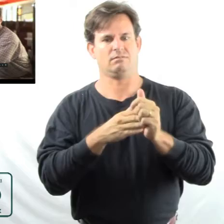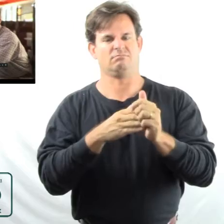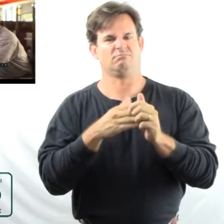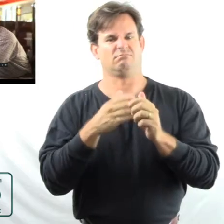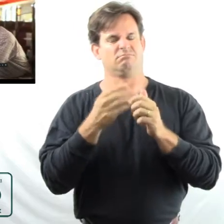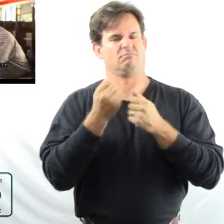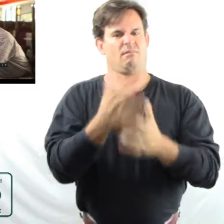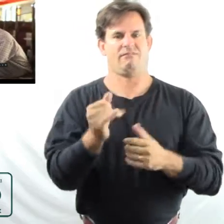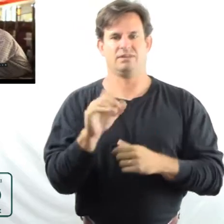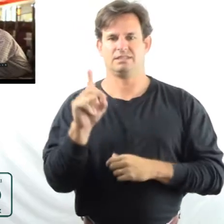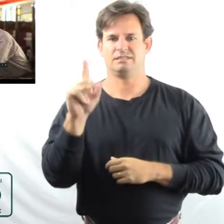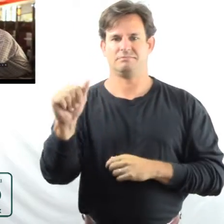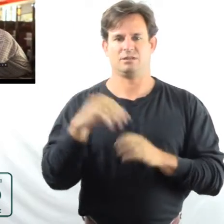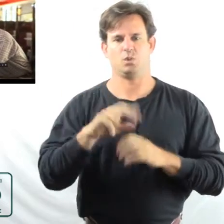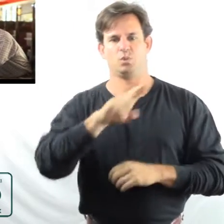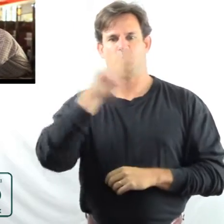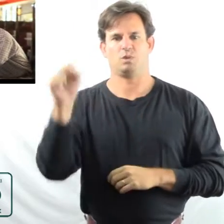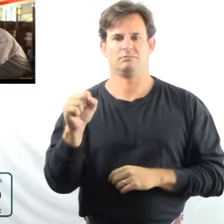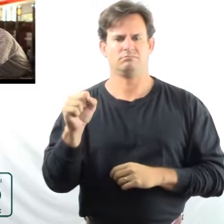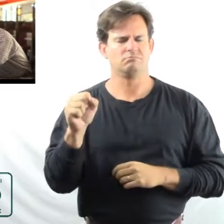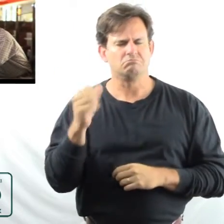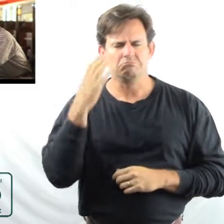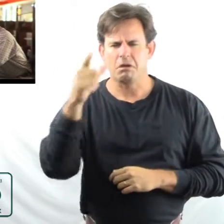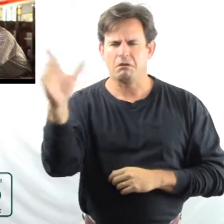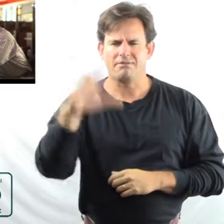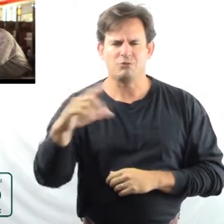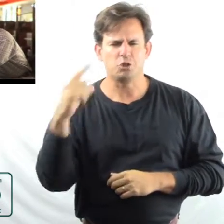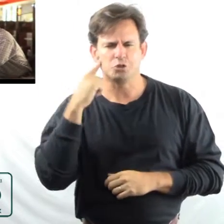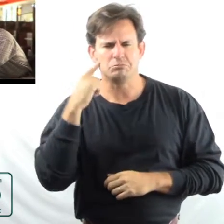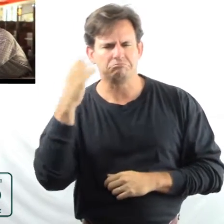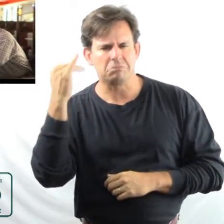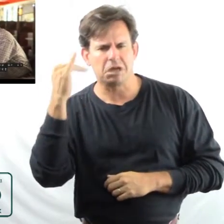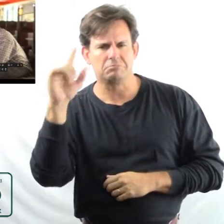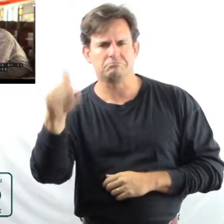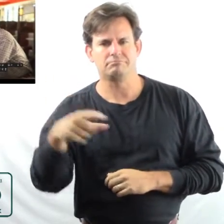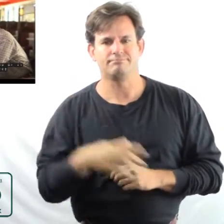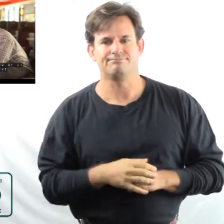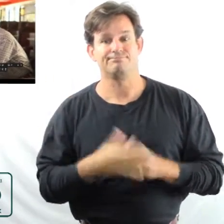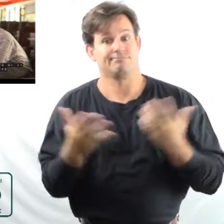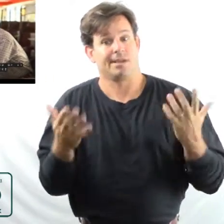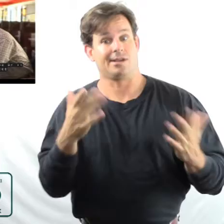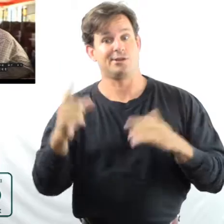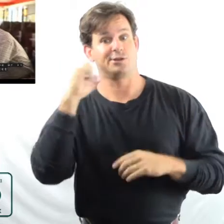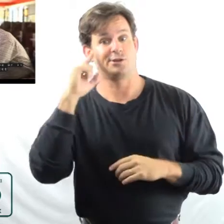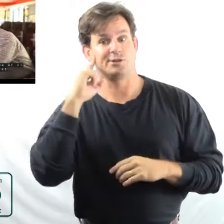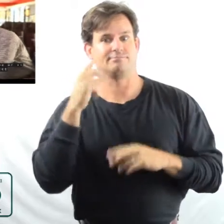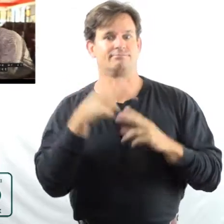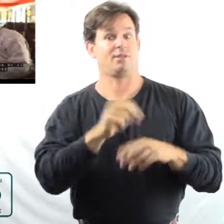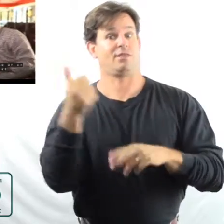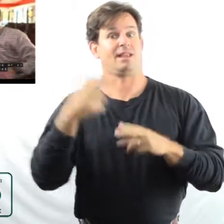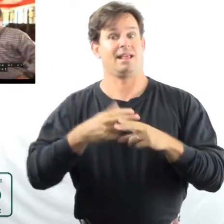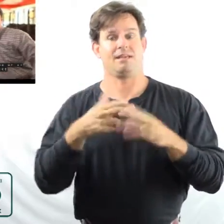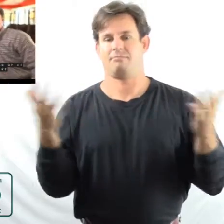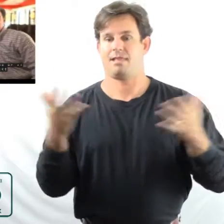disability in the U.S. So, why have you never heard of it? Well, you might have heard of it called by other names, like